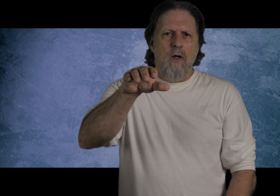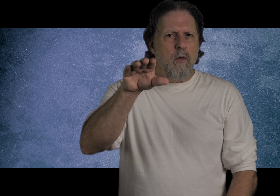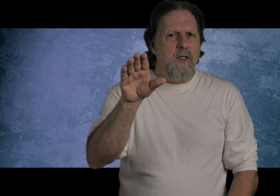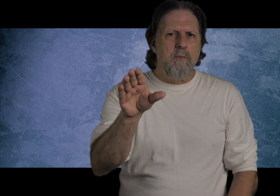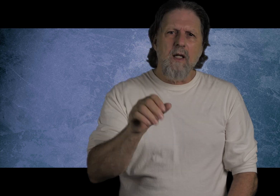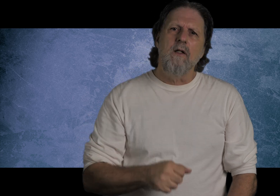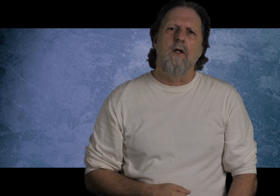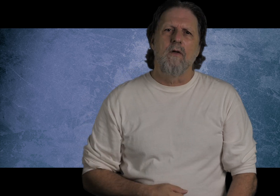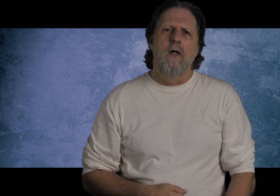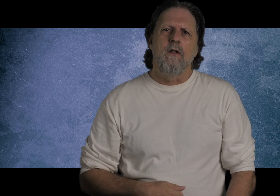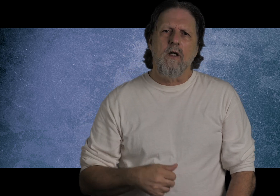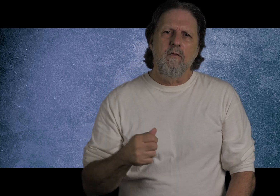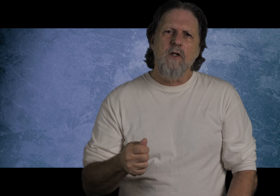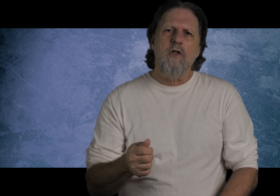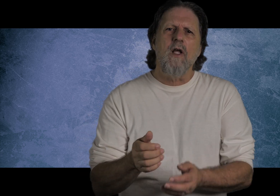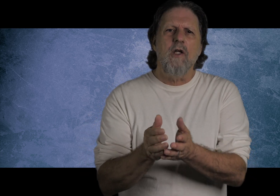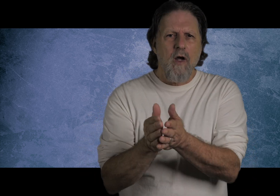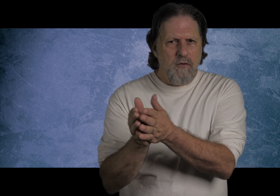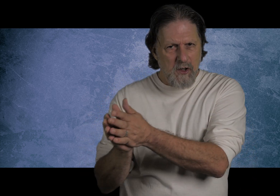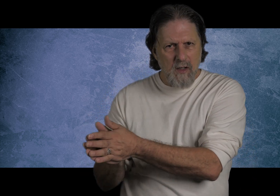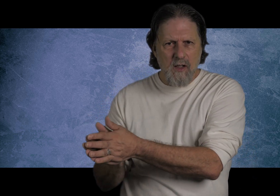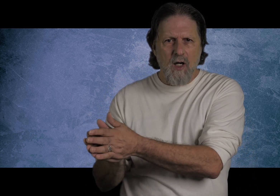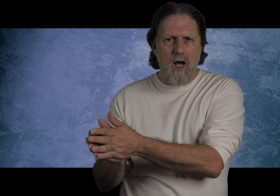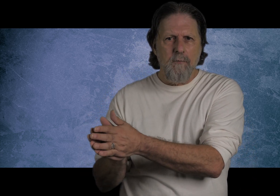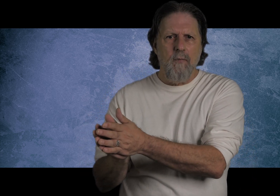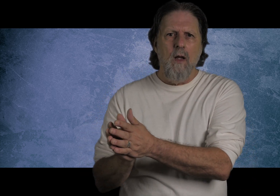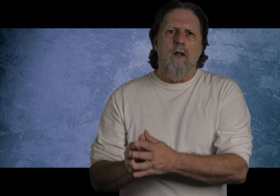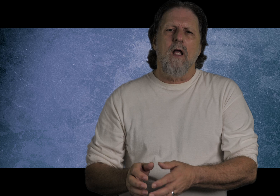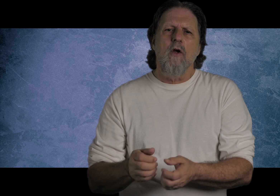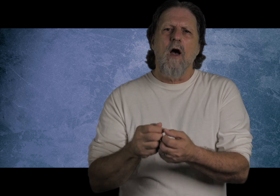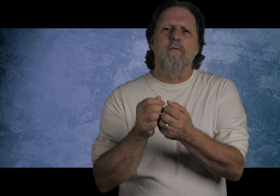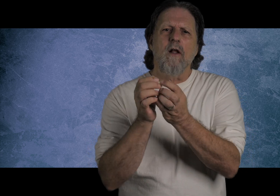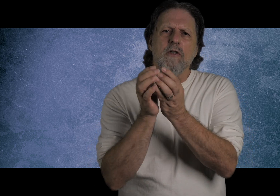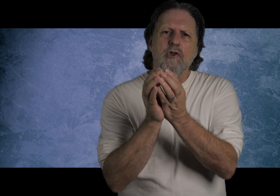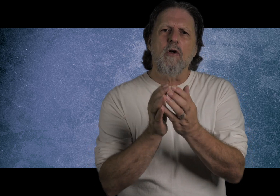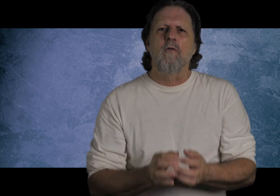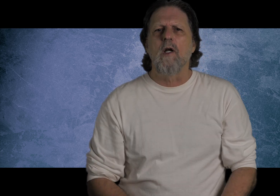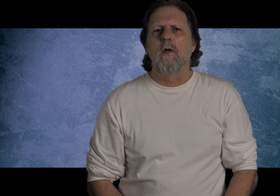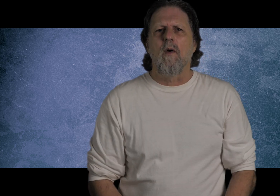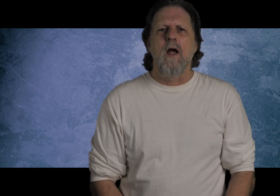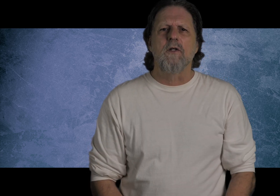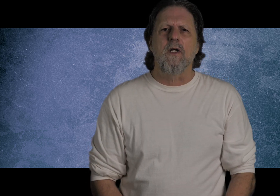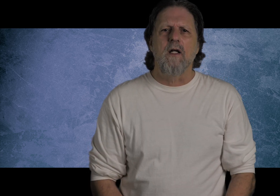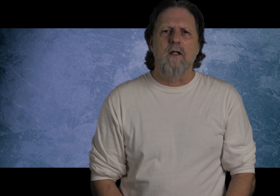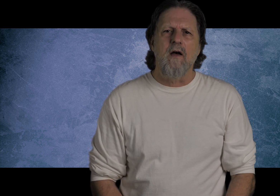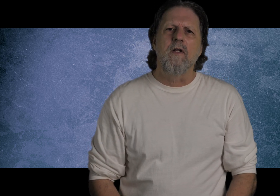will be speaking to you to convince you that you have sinned against God, that you have fallen short of what He requires to get into heaven,